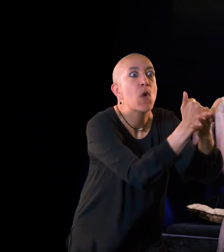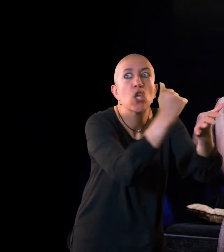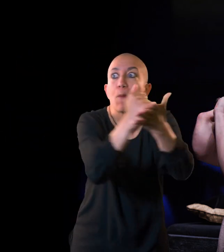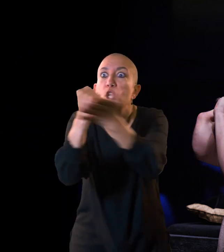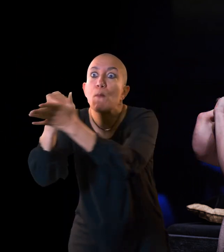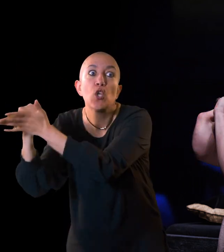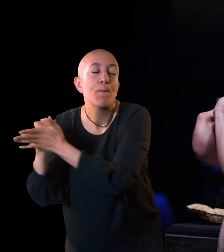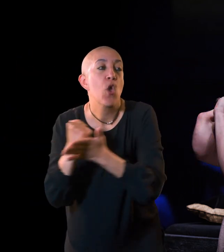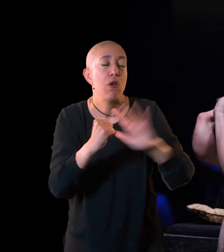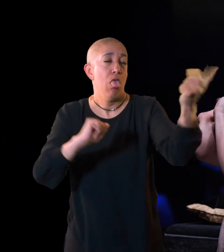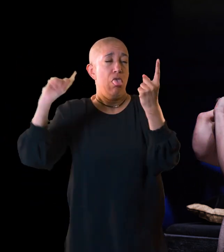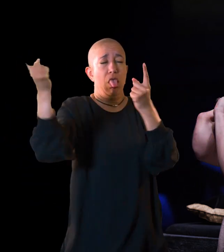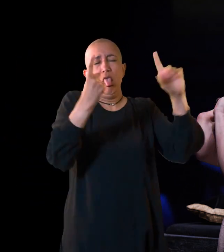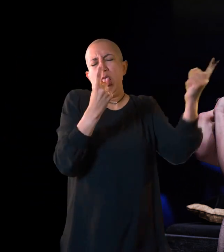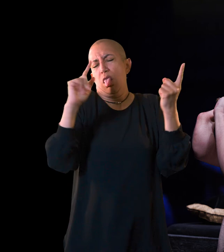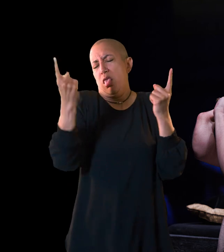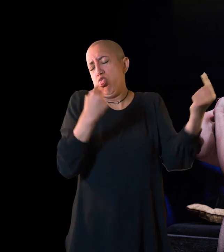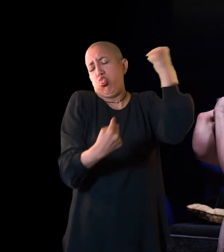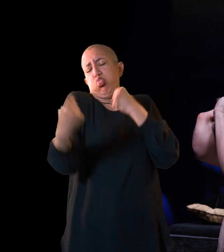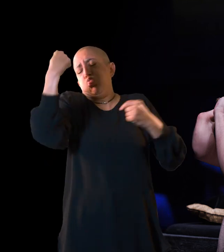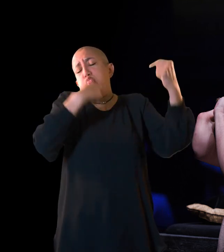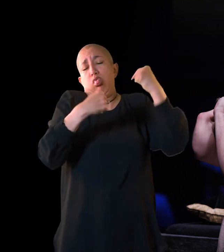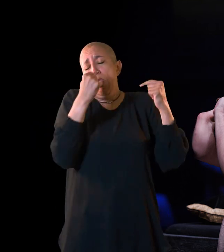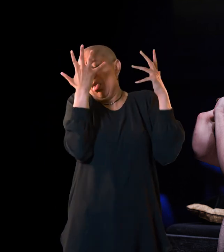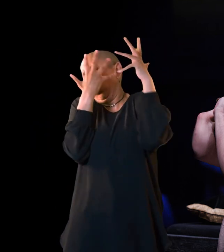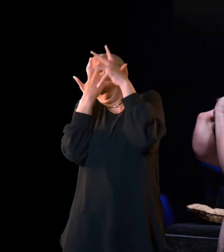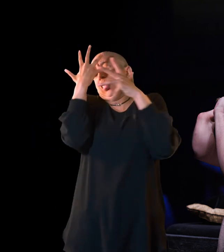They curse him and pray for Richmond's success.